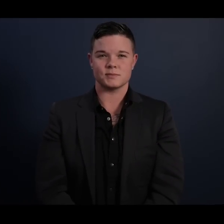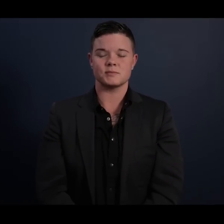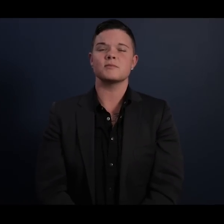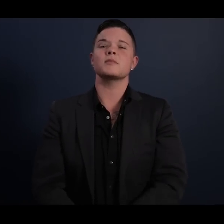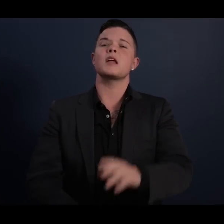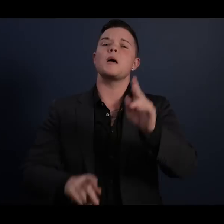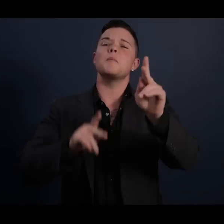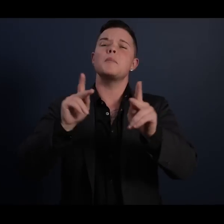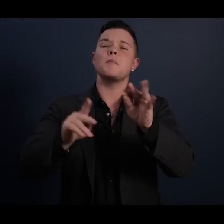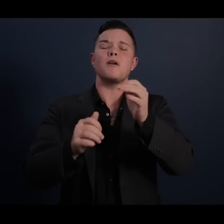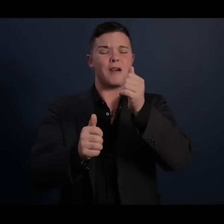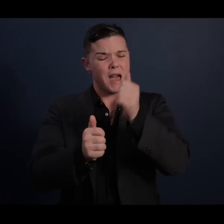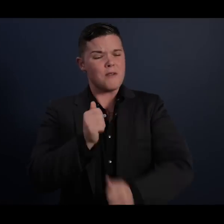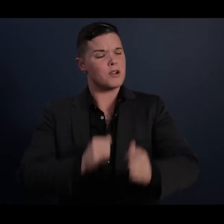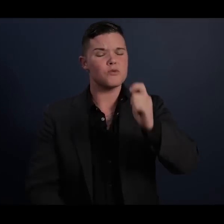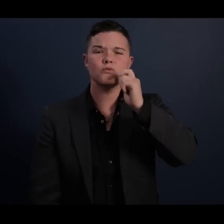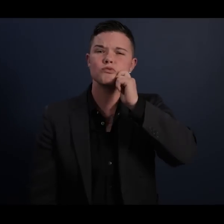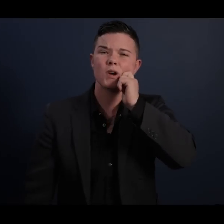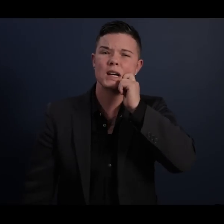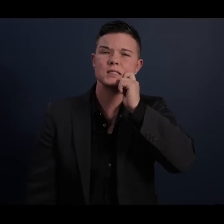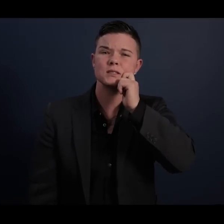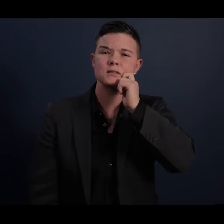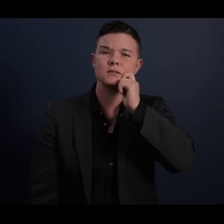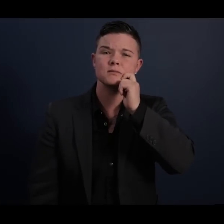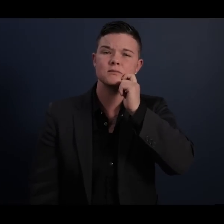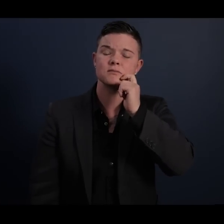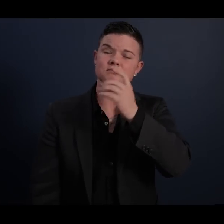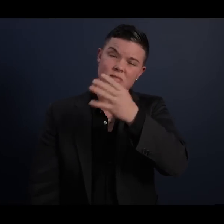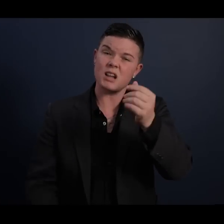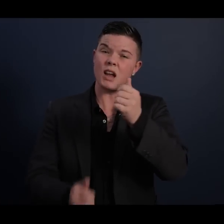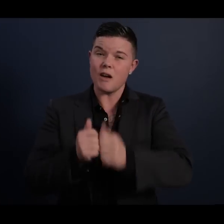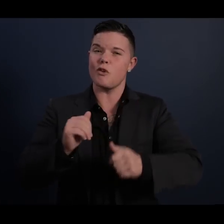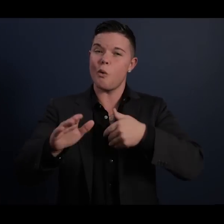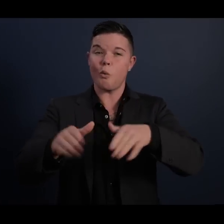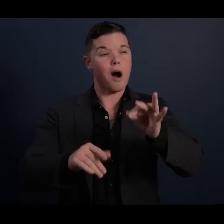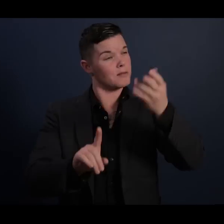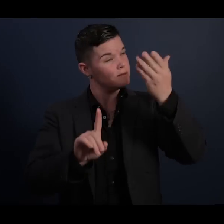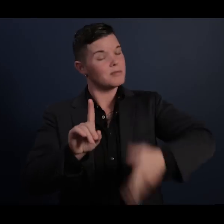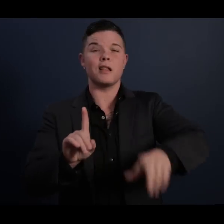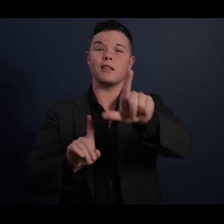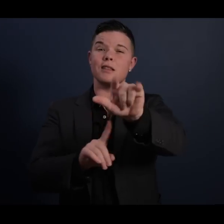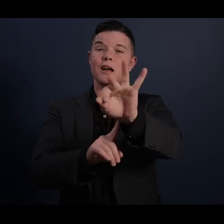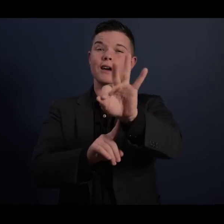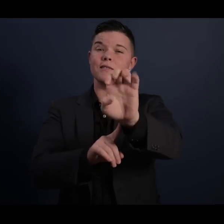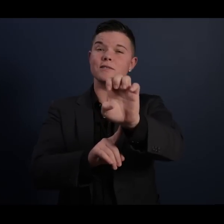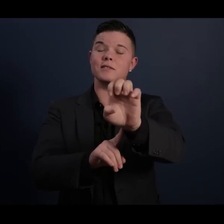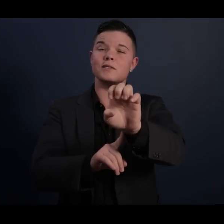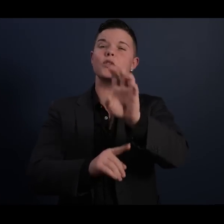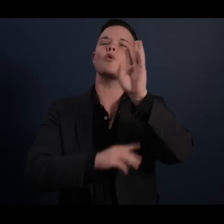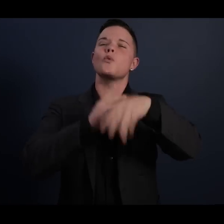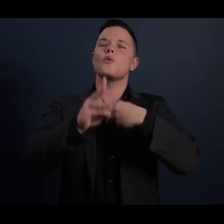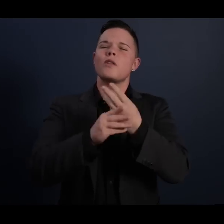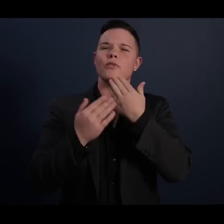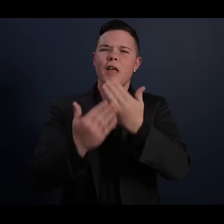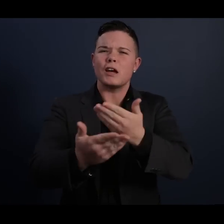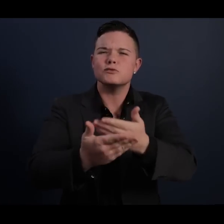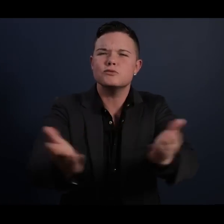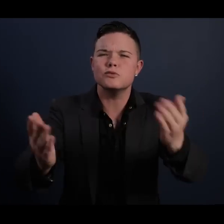of every race and every walk of life, the world thanks you for sharing